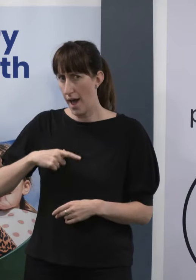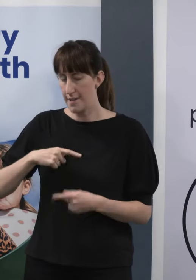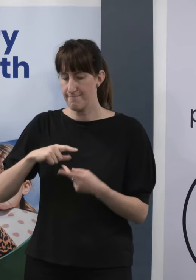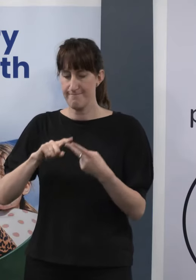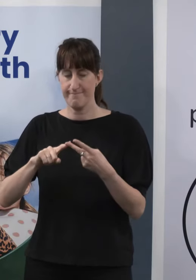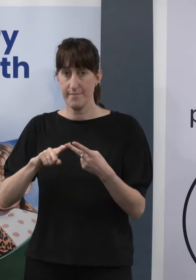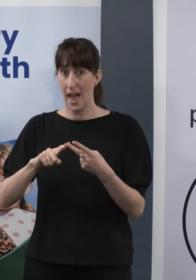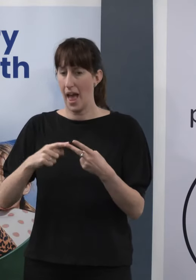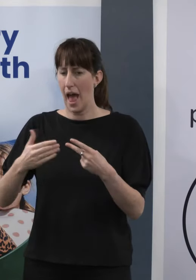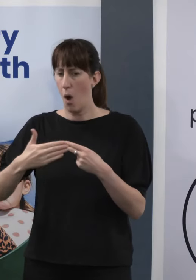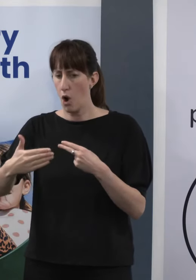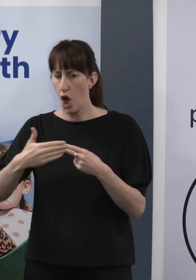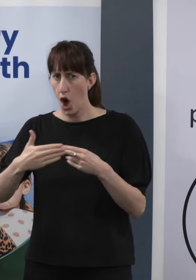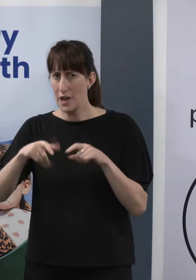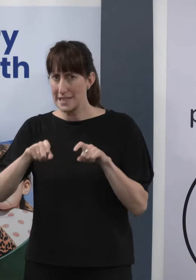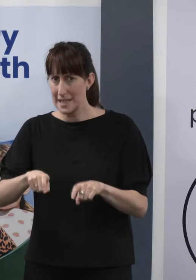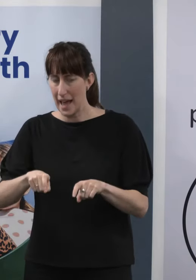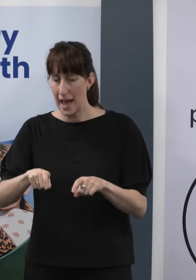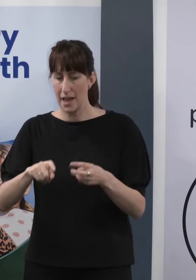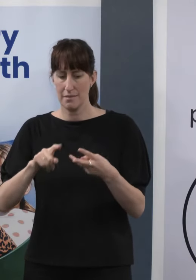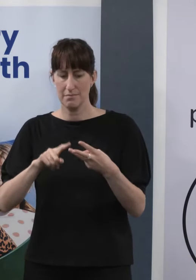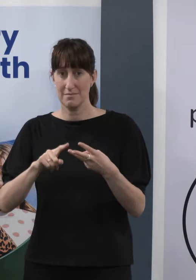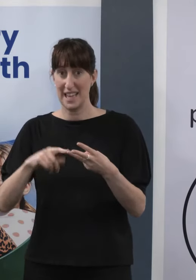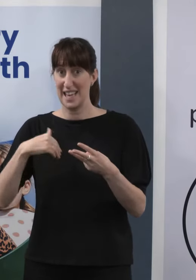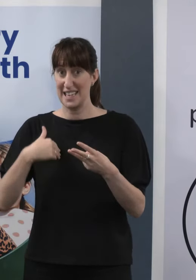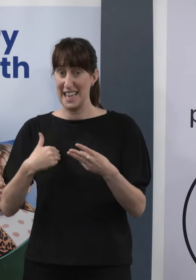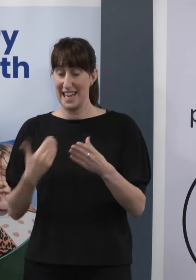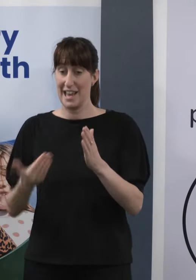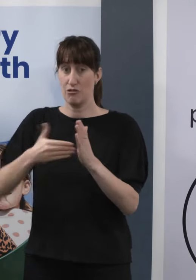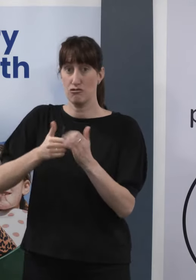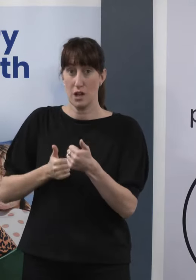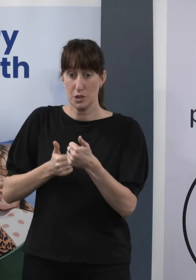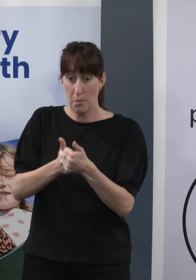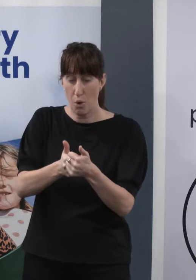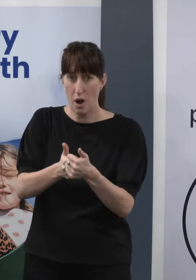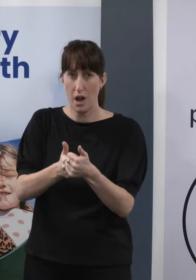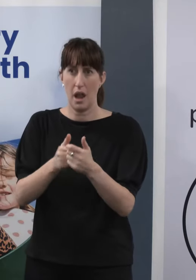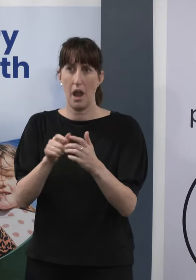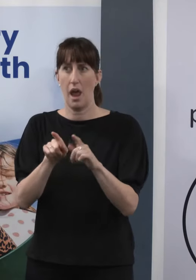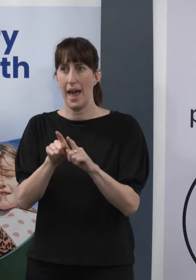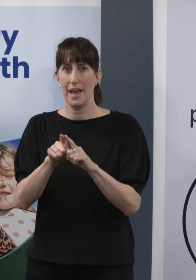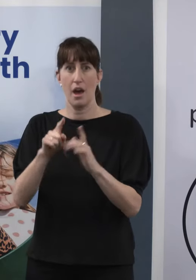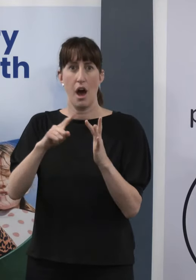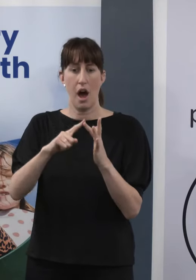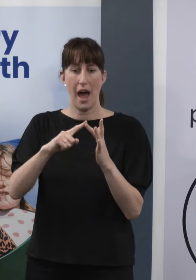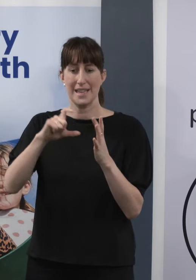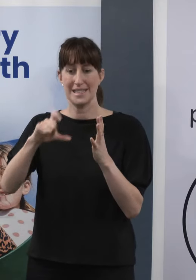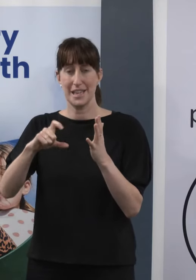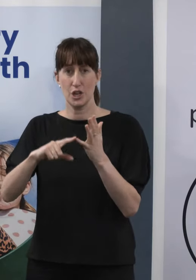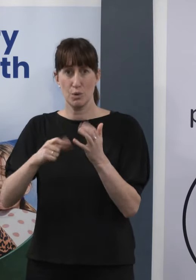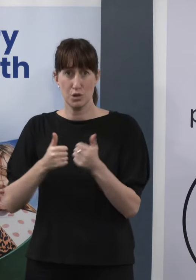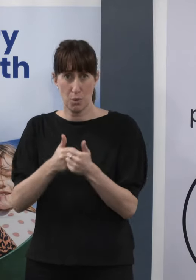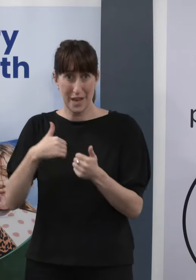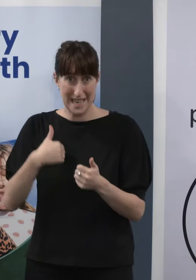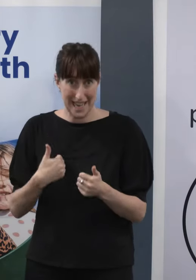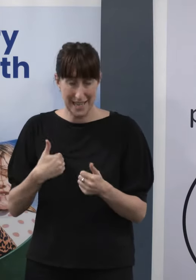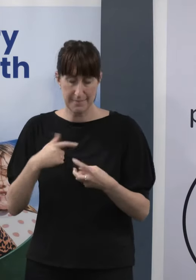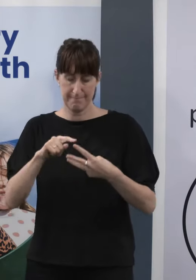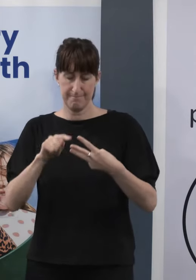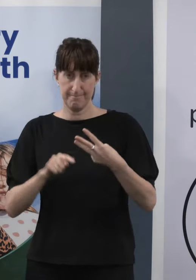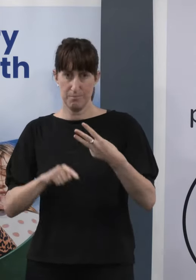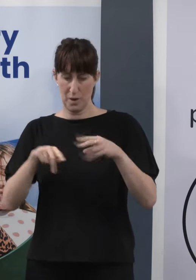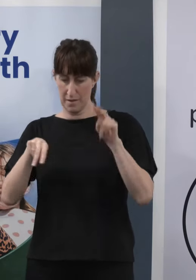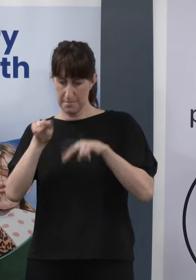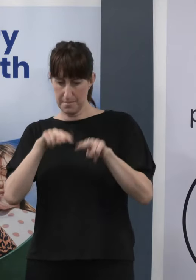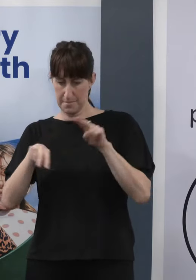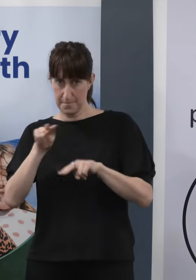hospital and whether or not they require more intensive support, for example, in an intensive care unit. So the data I've got for you to